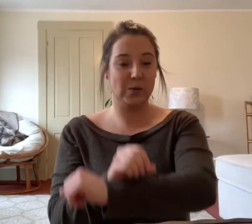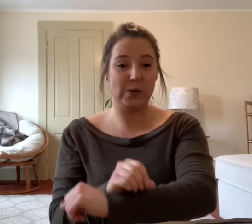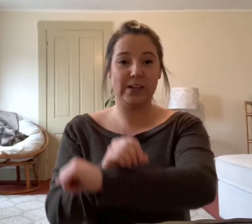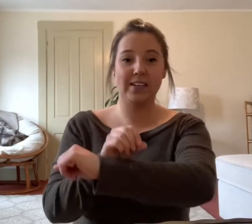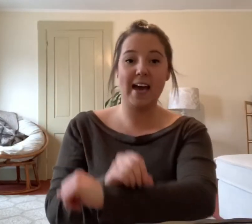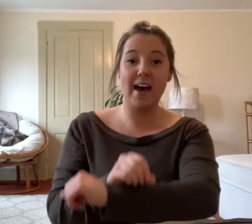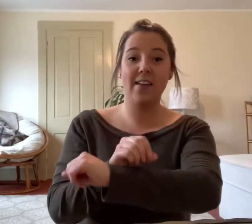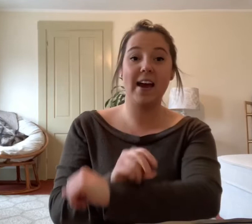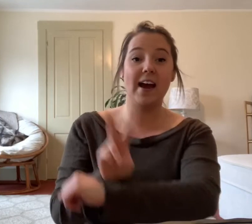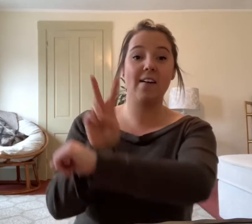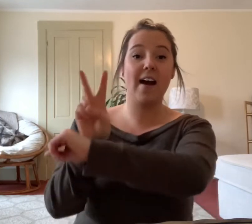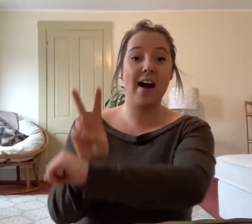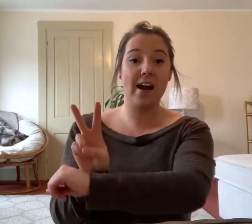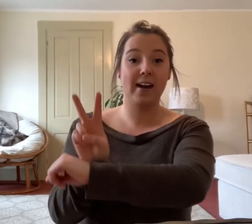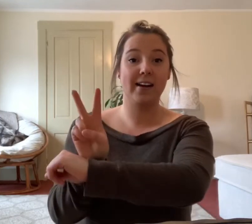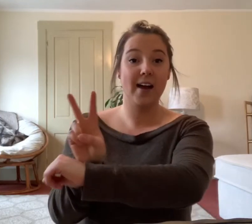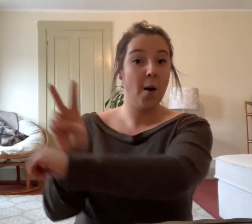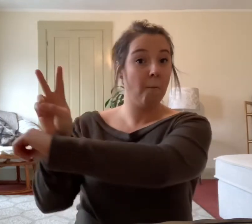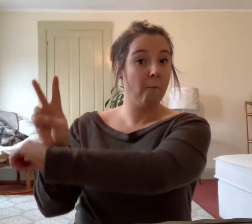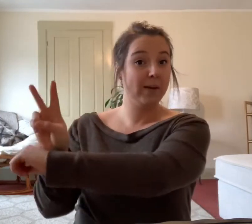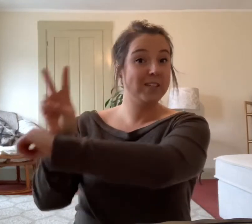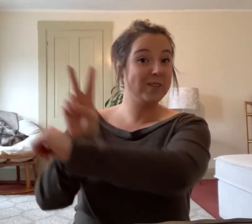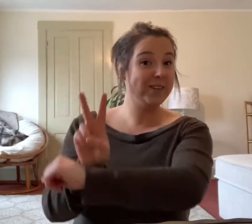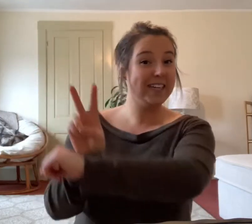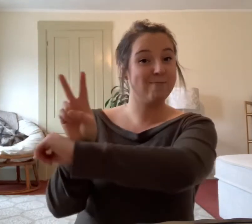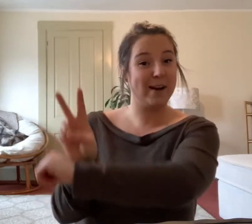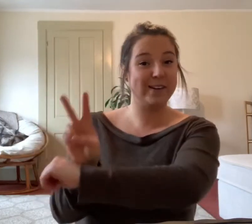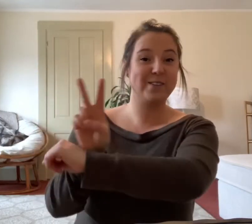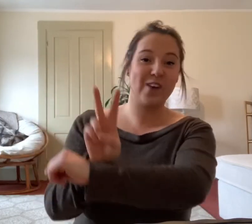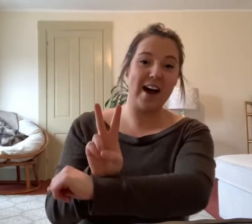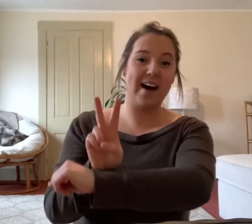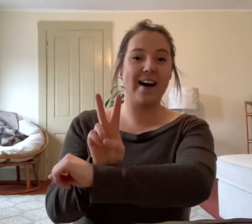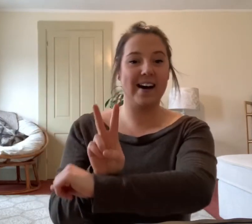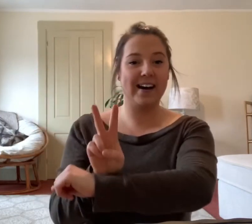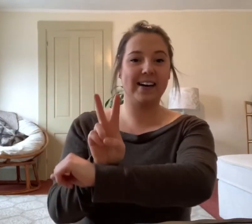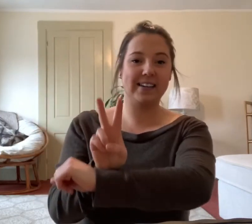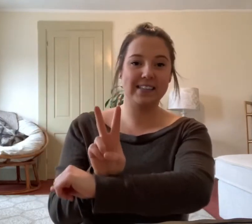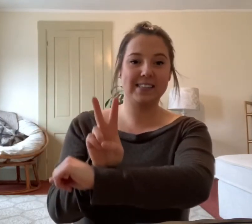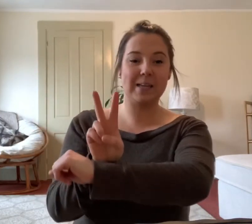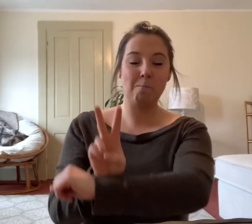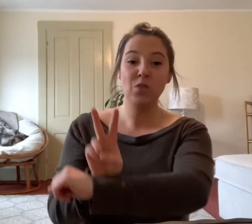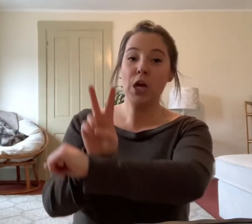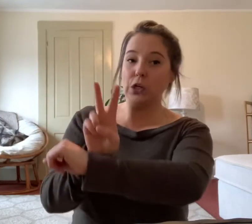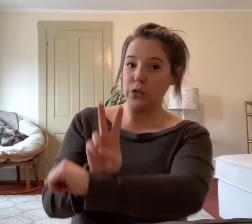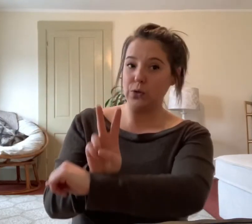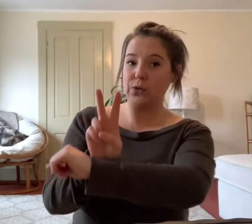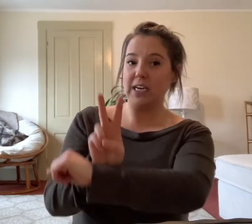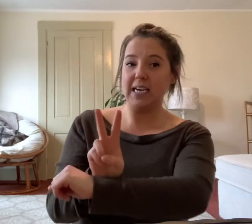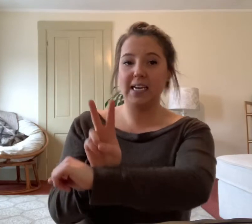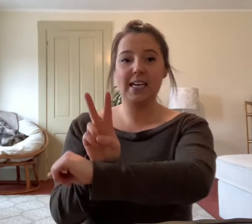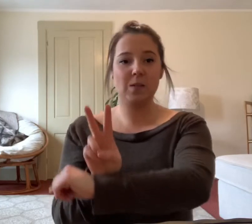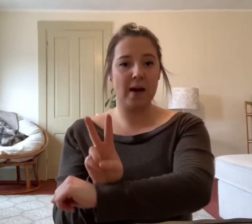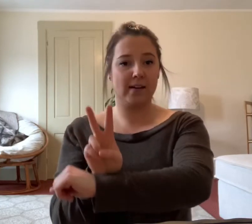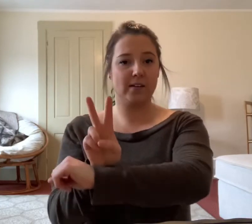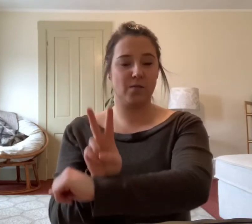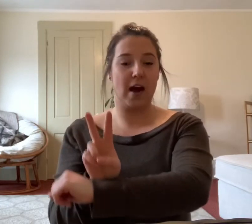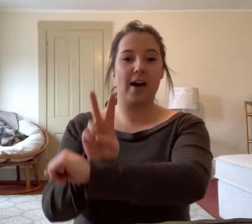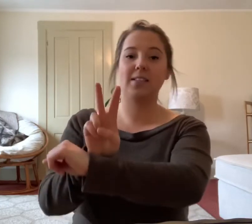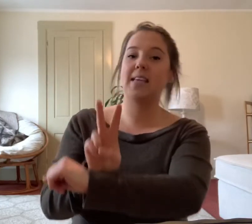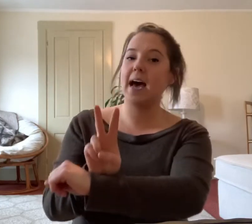cool. Now there are two green speckled frogs. Two green and speckled frogs sat